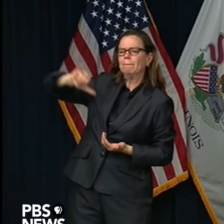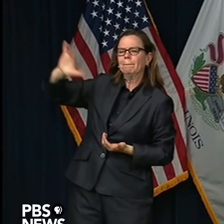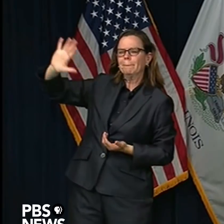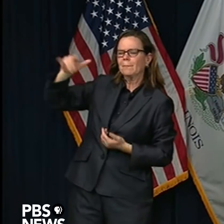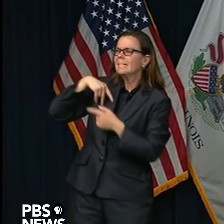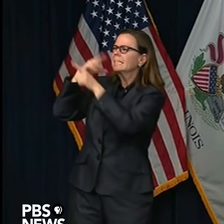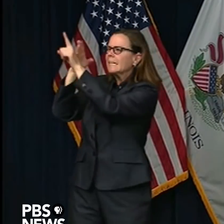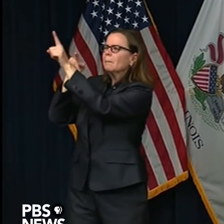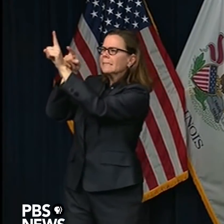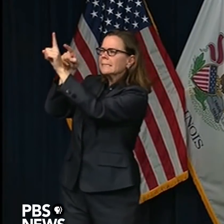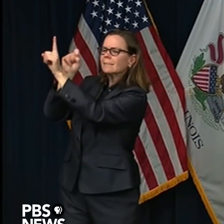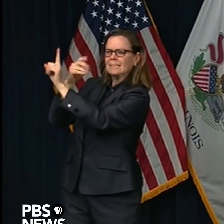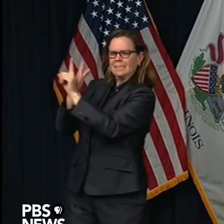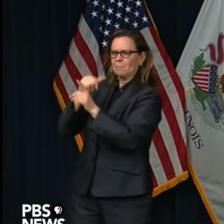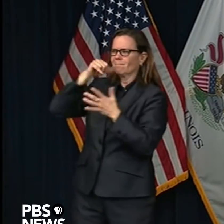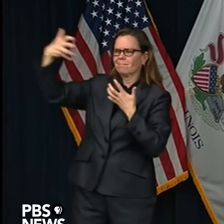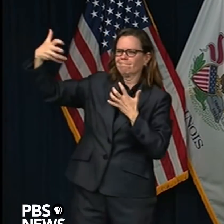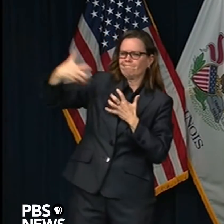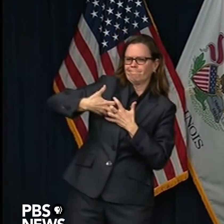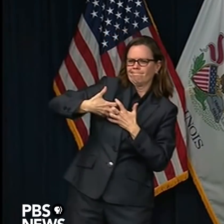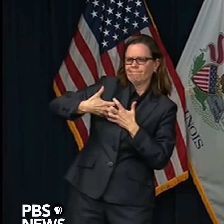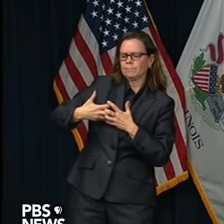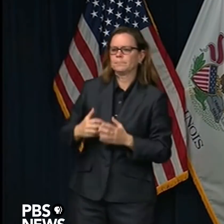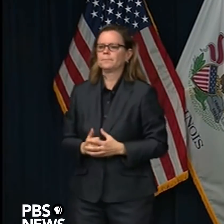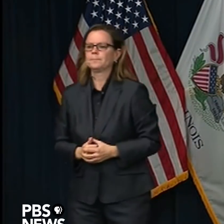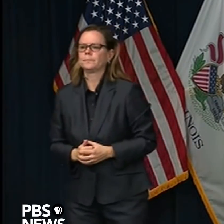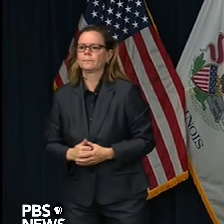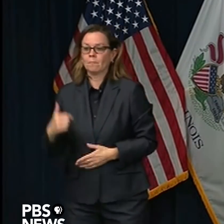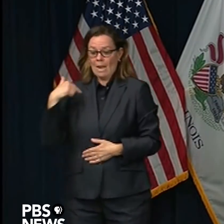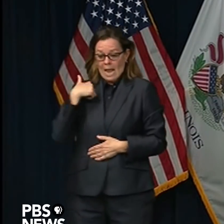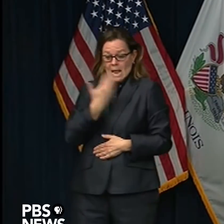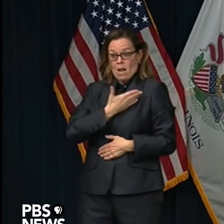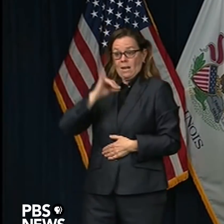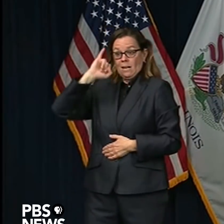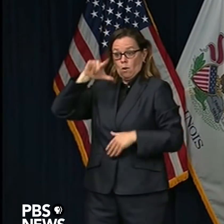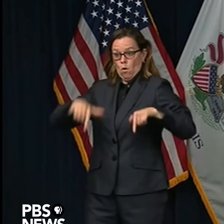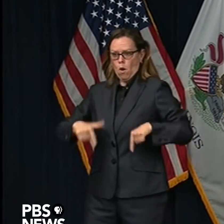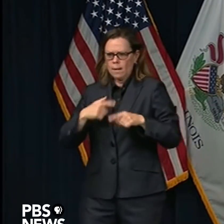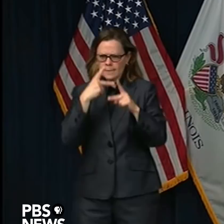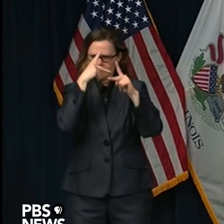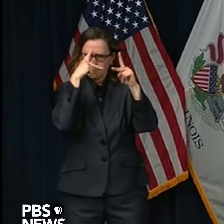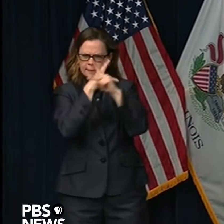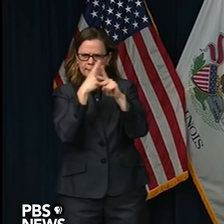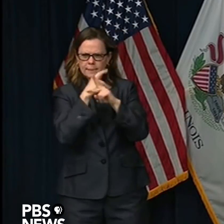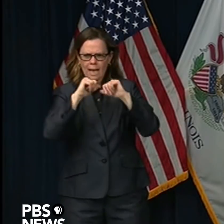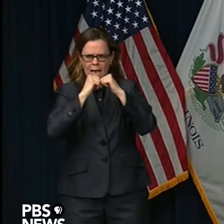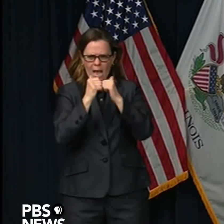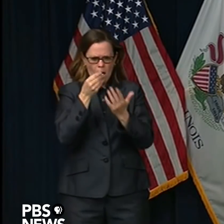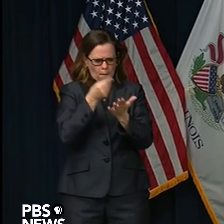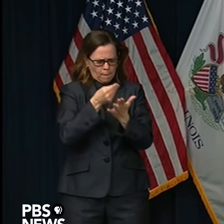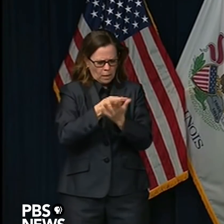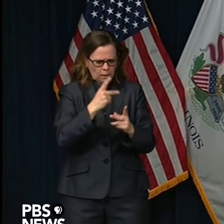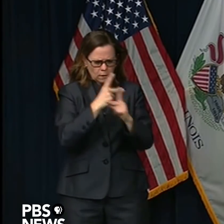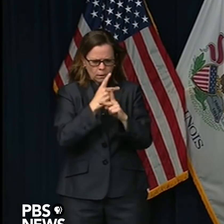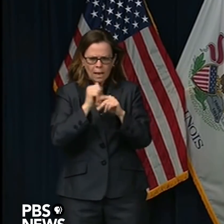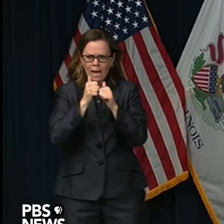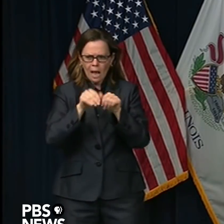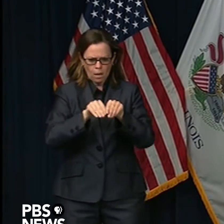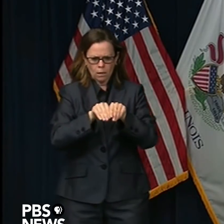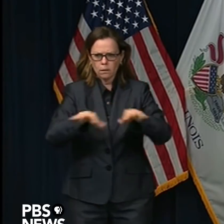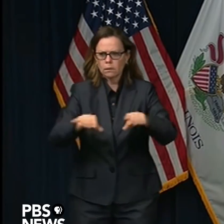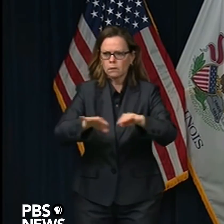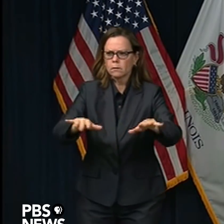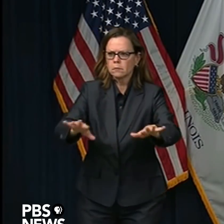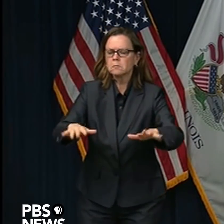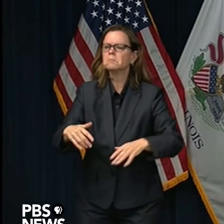how you get reimbursed. So I'm, you know, optimistic anyway that we'll be able to get the full $2.7 billion